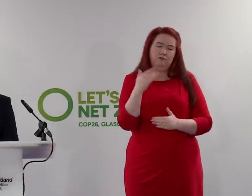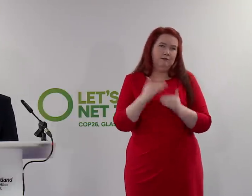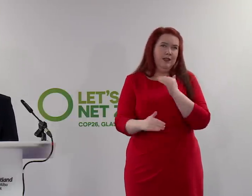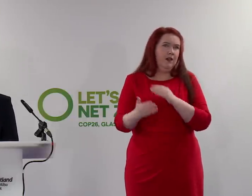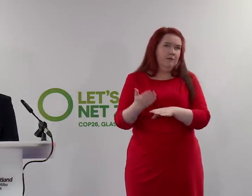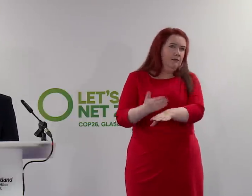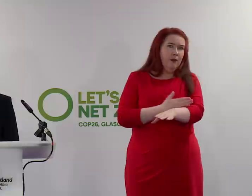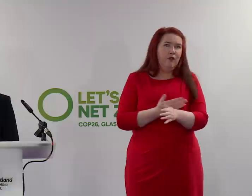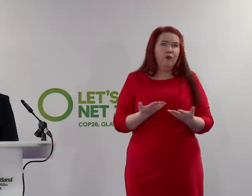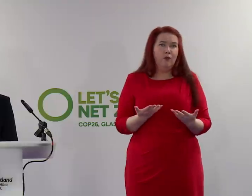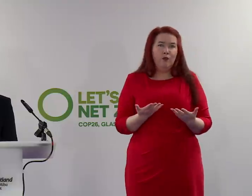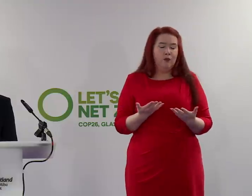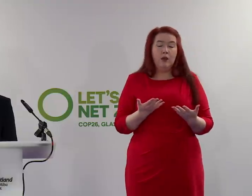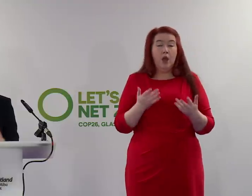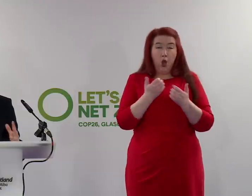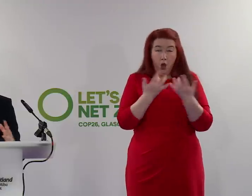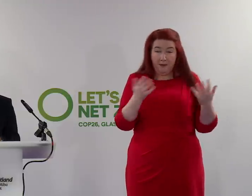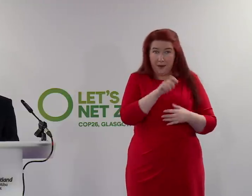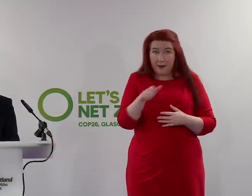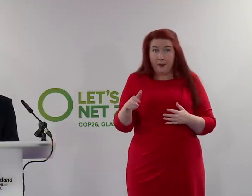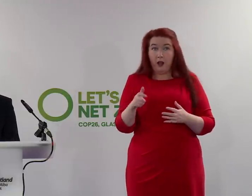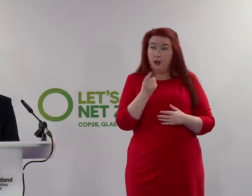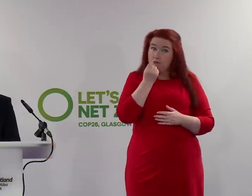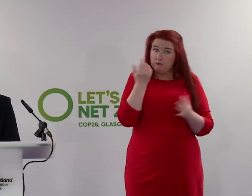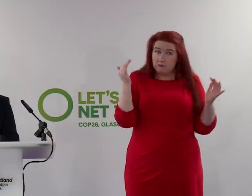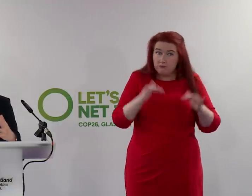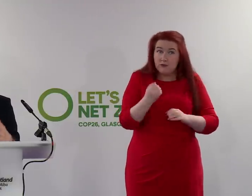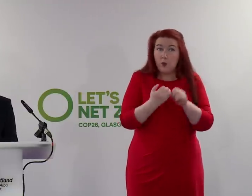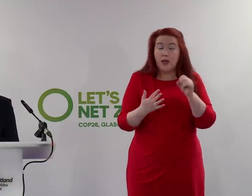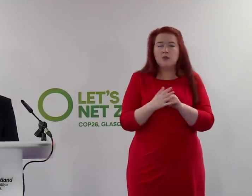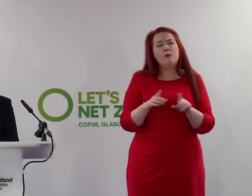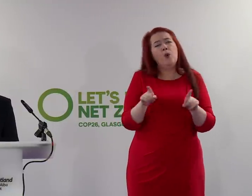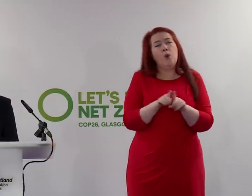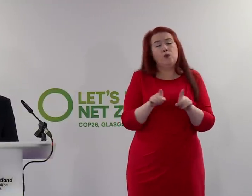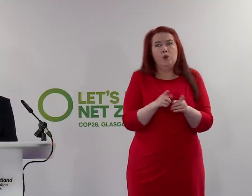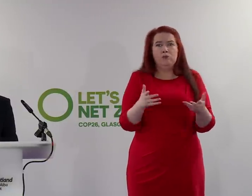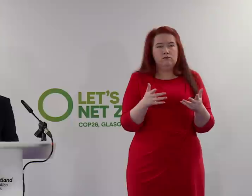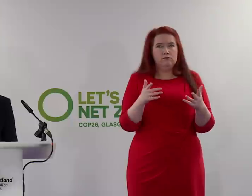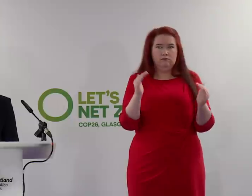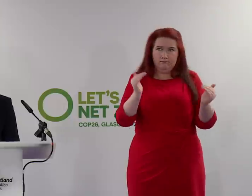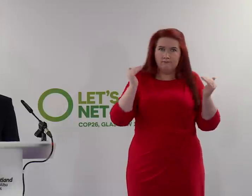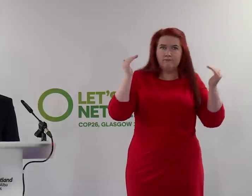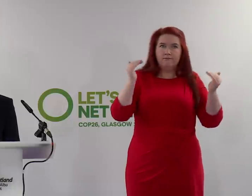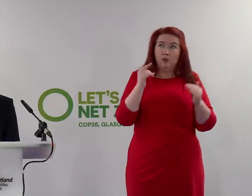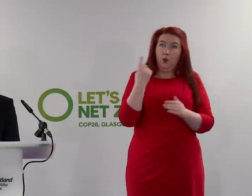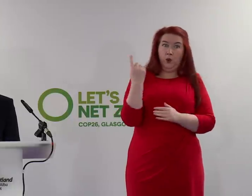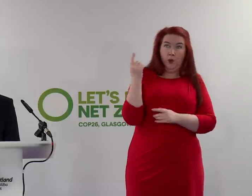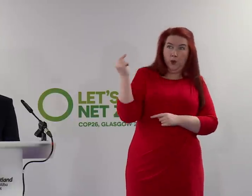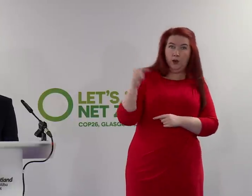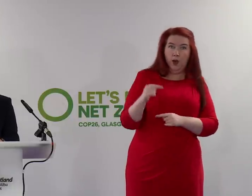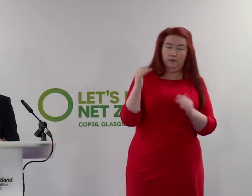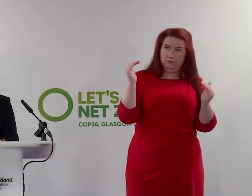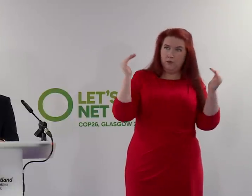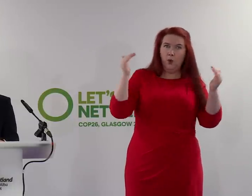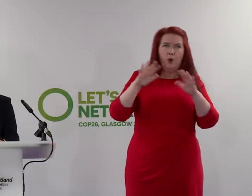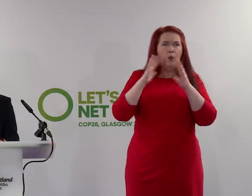not just in terms of the numbers of people who are likely to come to Glasgow, but also, of course, the status and standing of some of those